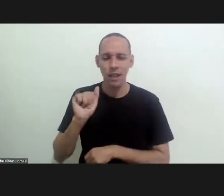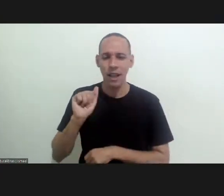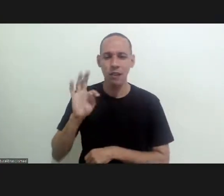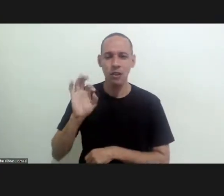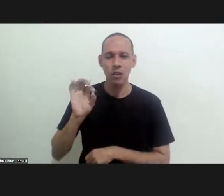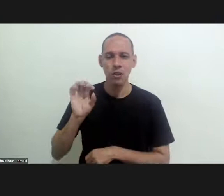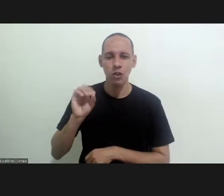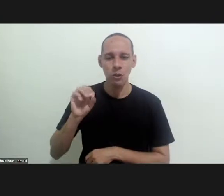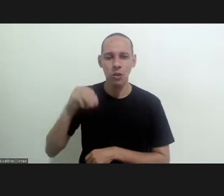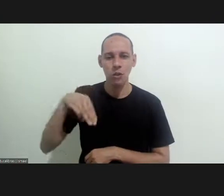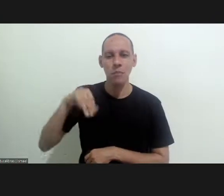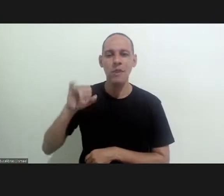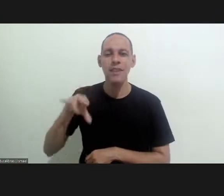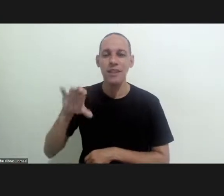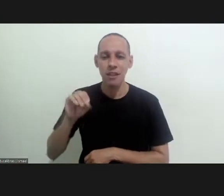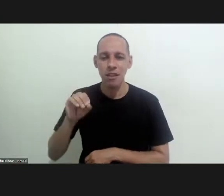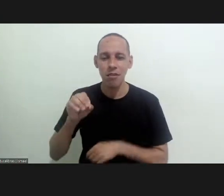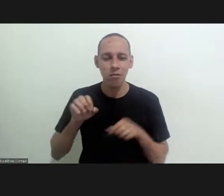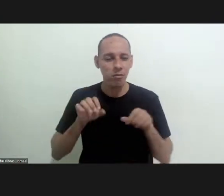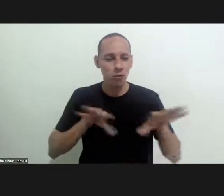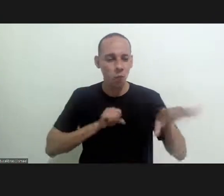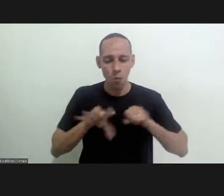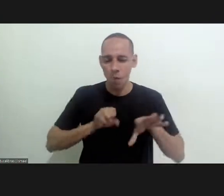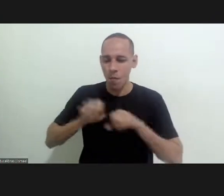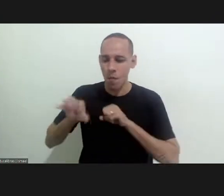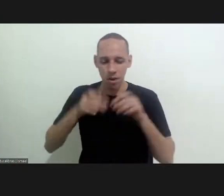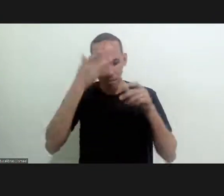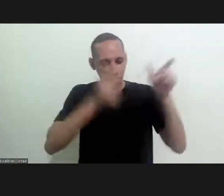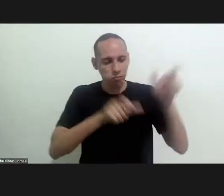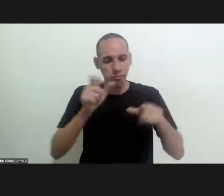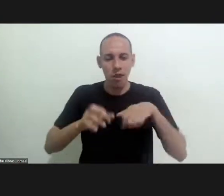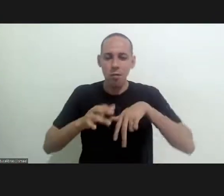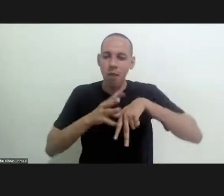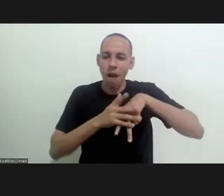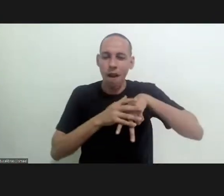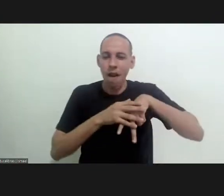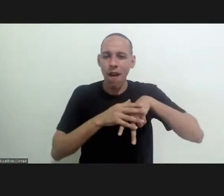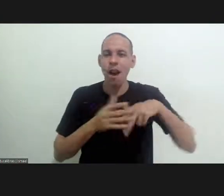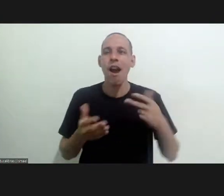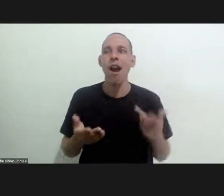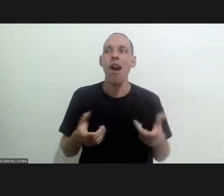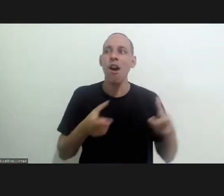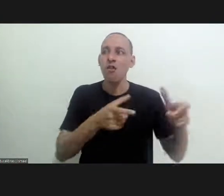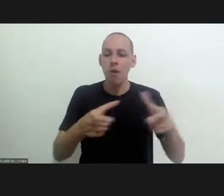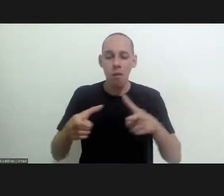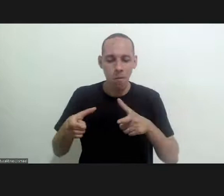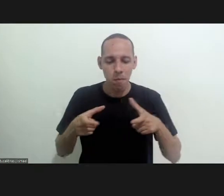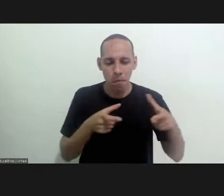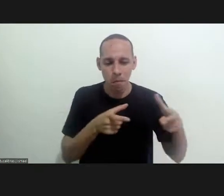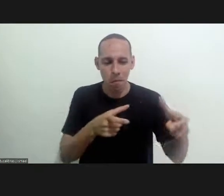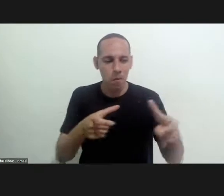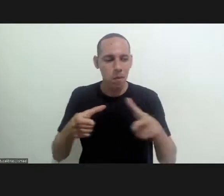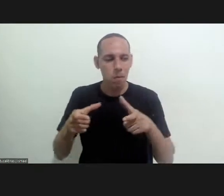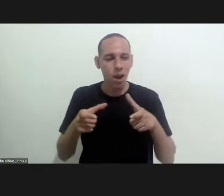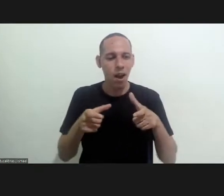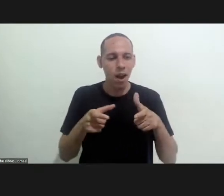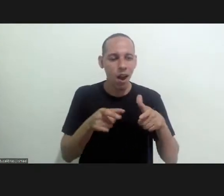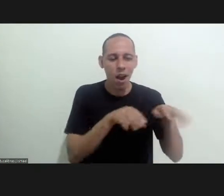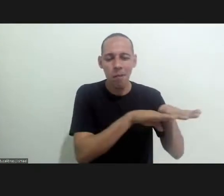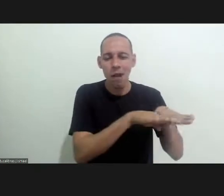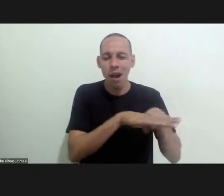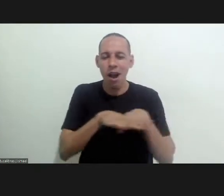which affects contaminates peoples that live in a specific